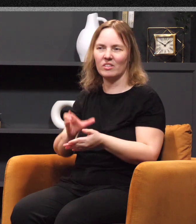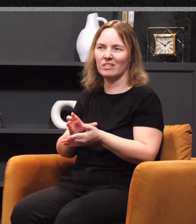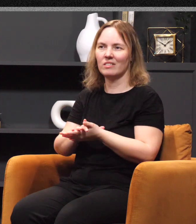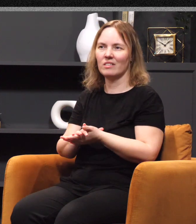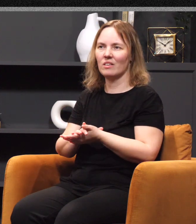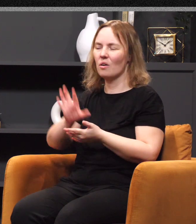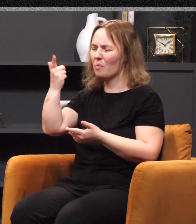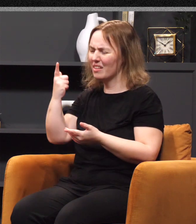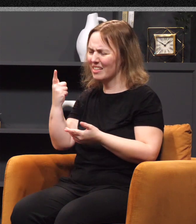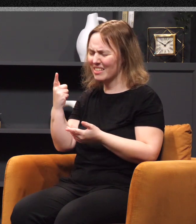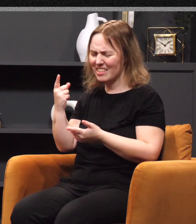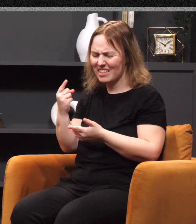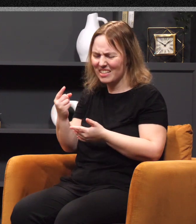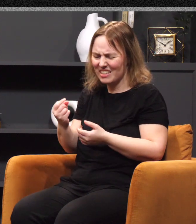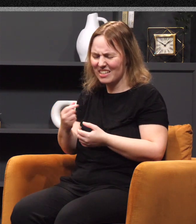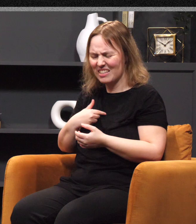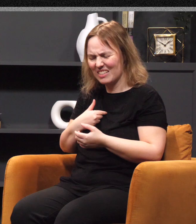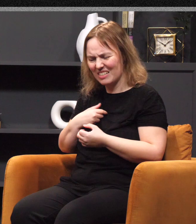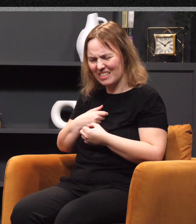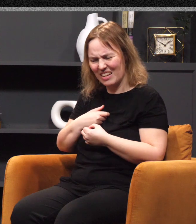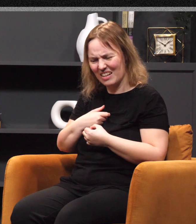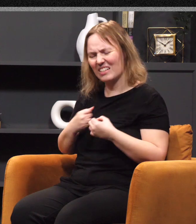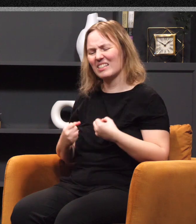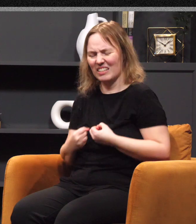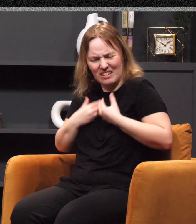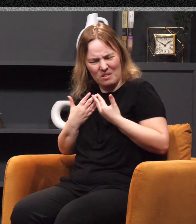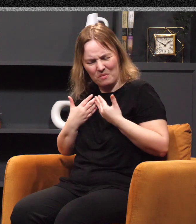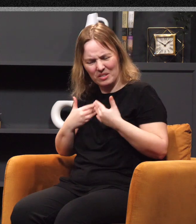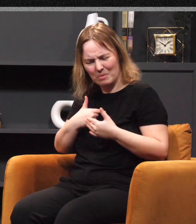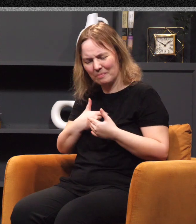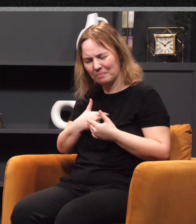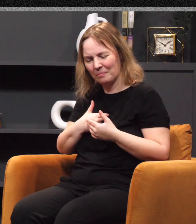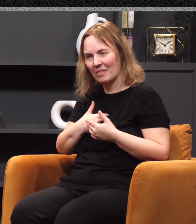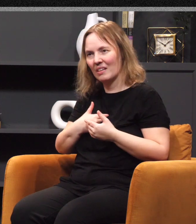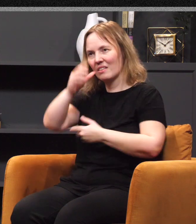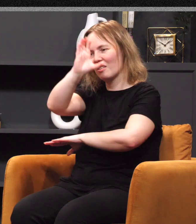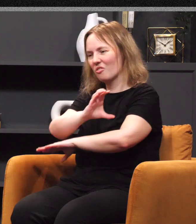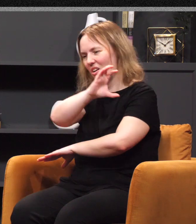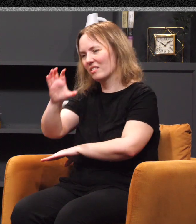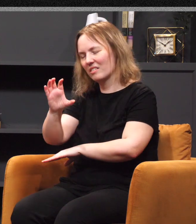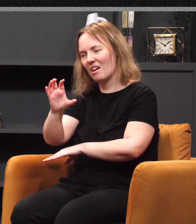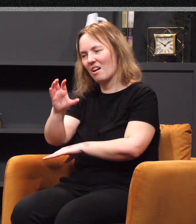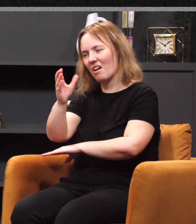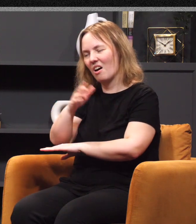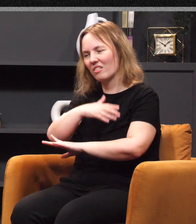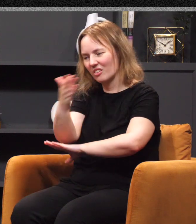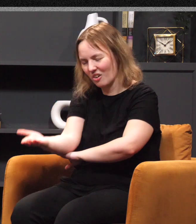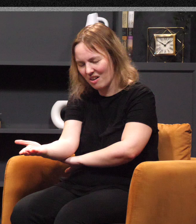but one of the things that impacted me and what the people marveled who was looking at it, you may remember the scene, the cross is on the ground. Jesus is here being beaten. They're getting the